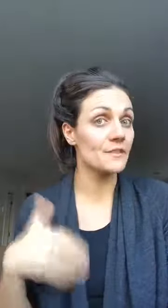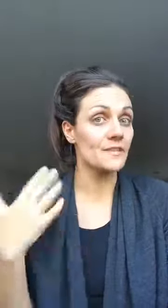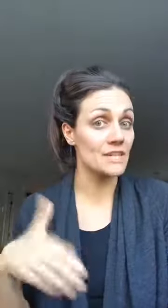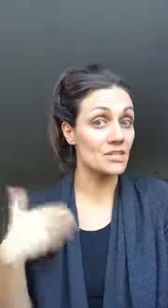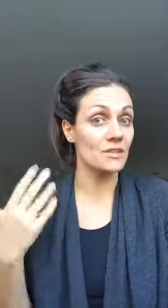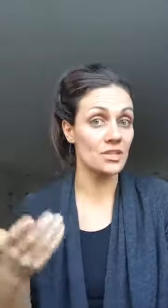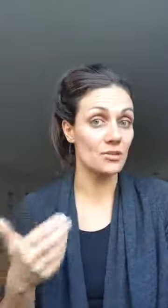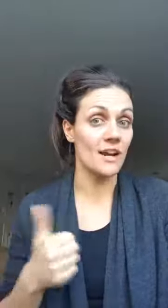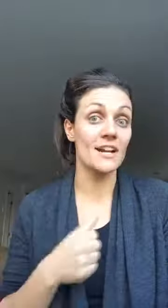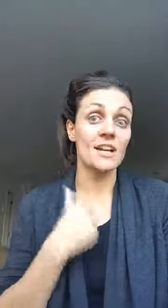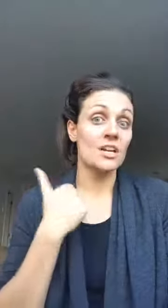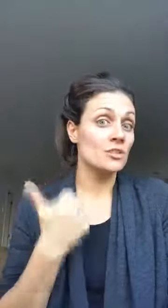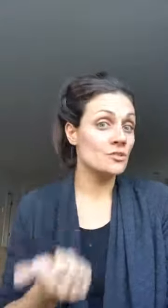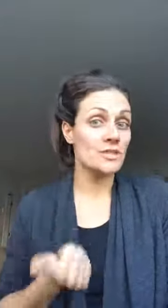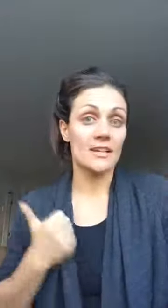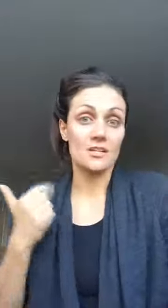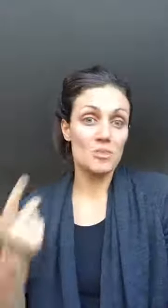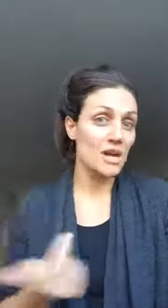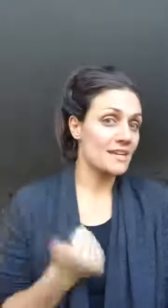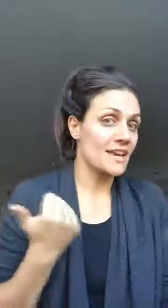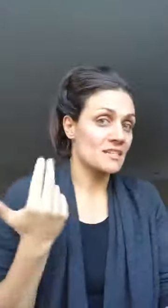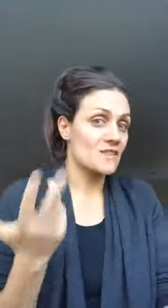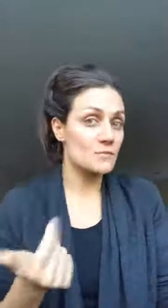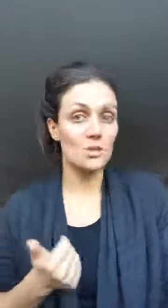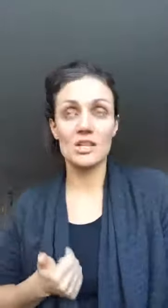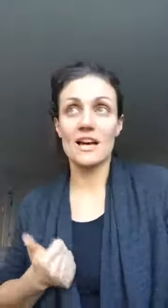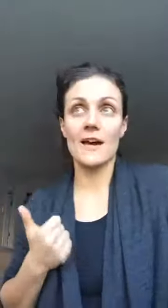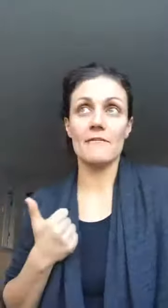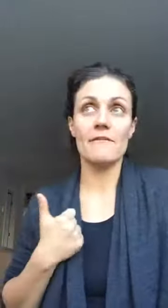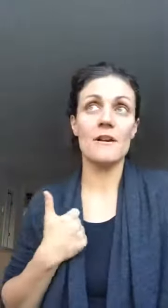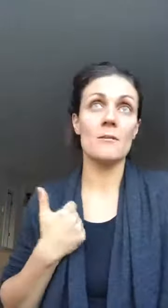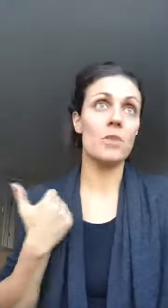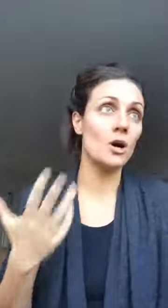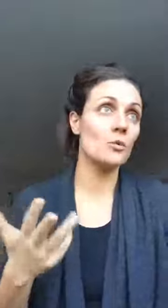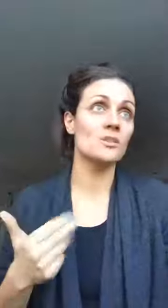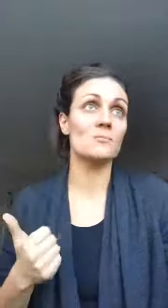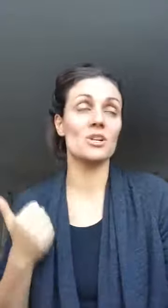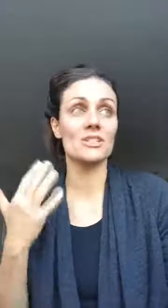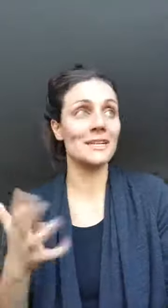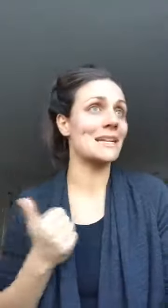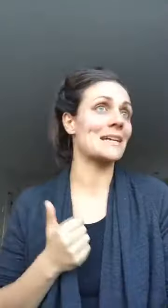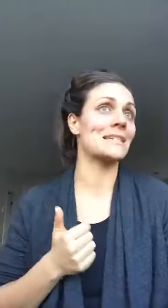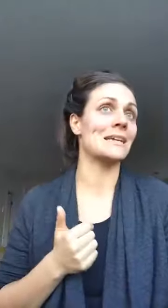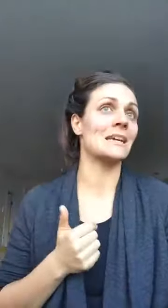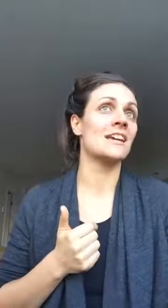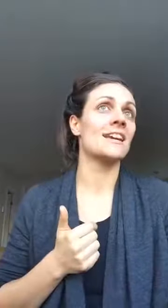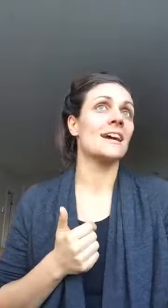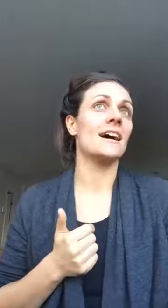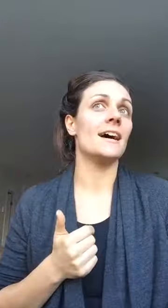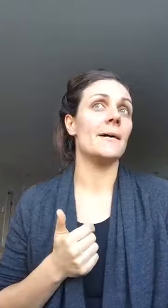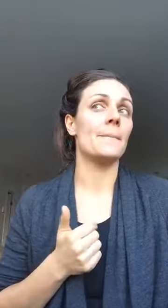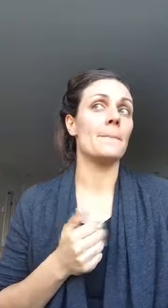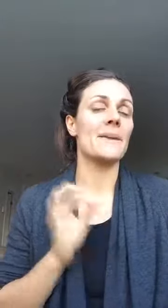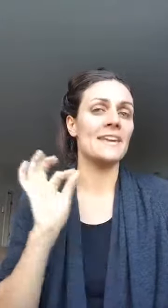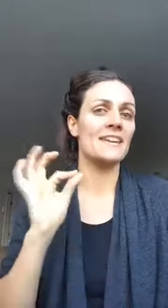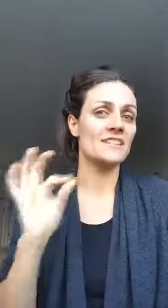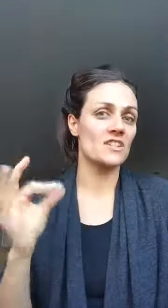things you can do are newsletters podcasts facebook live posts personally connecting um key is just